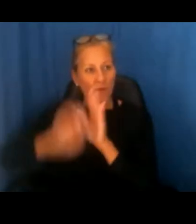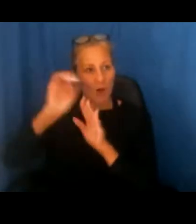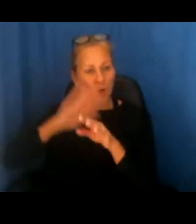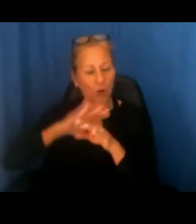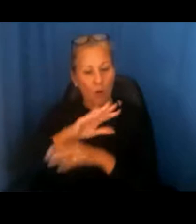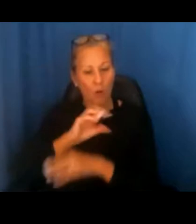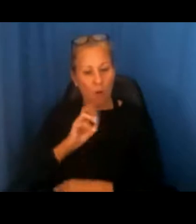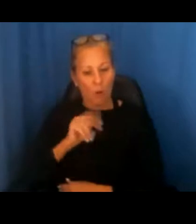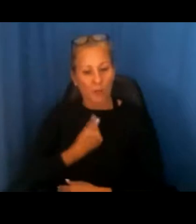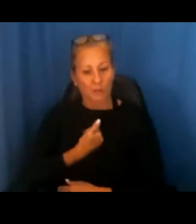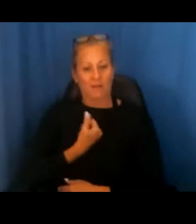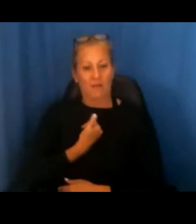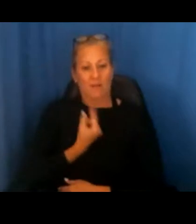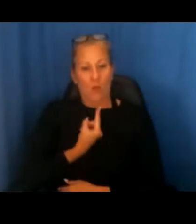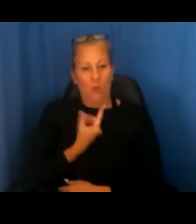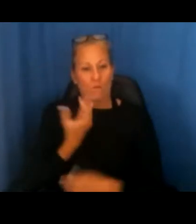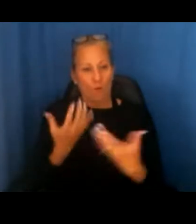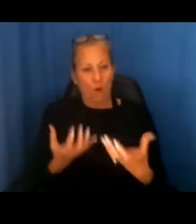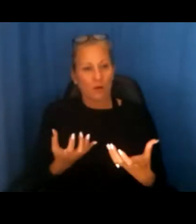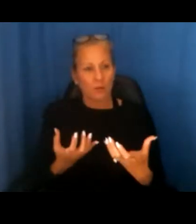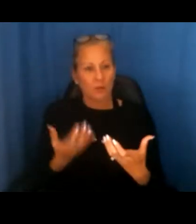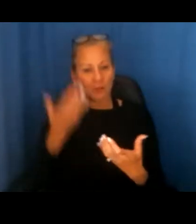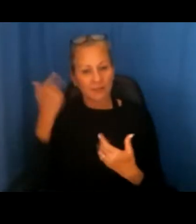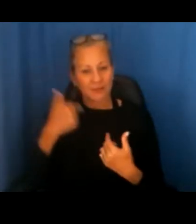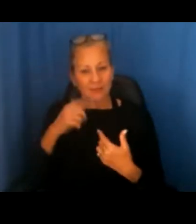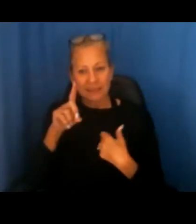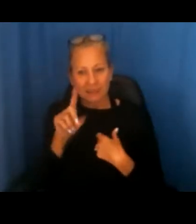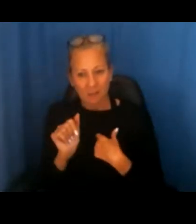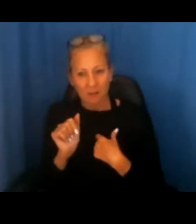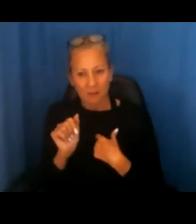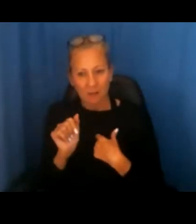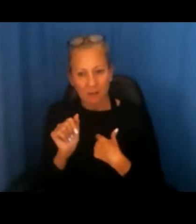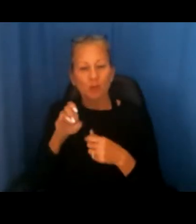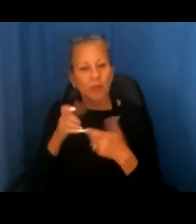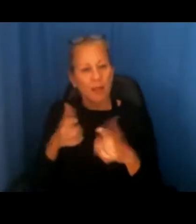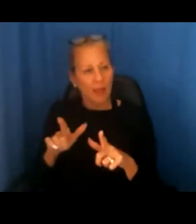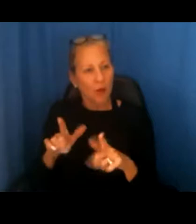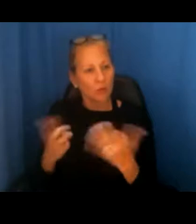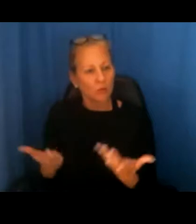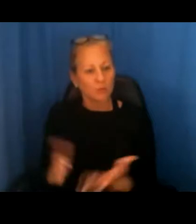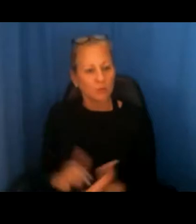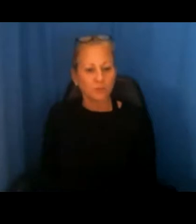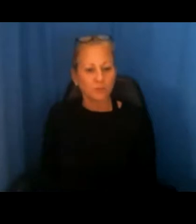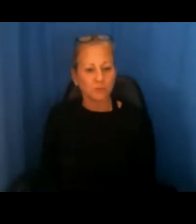their own due to a disability that they should be allowed to do that.